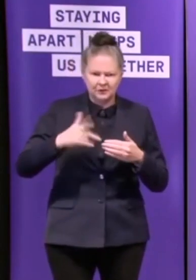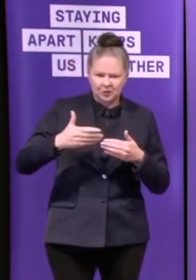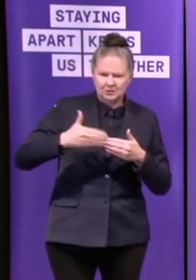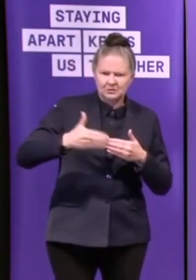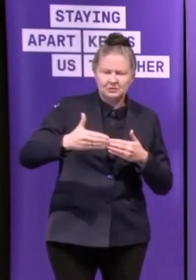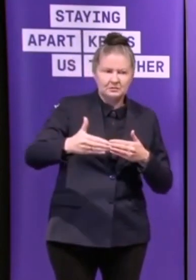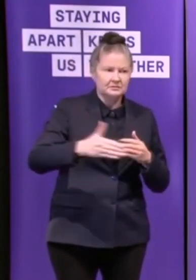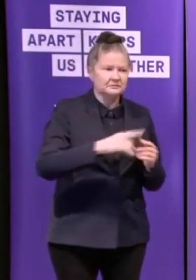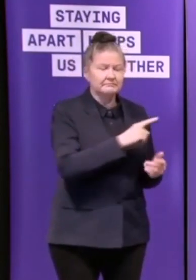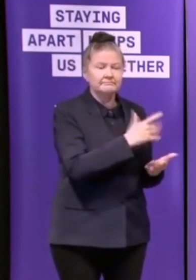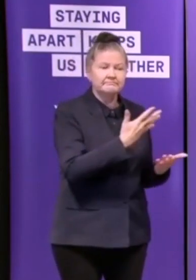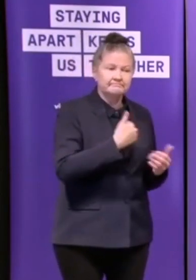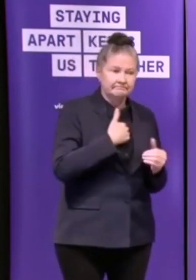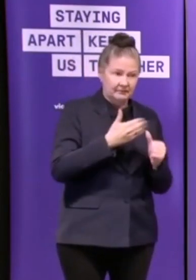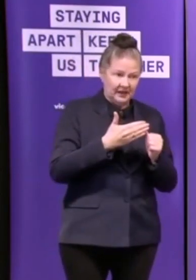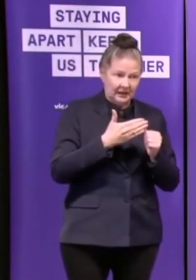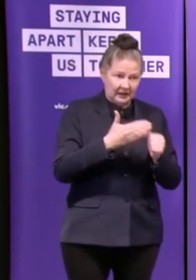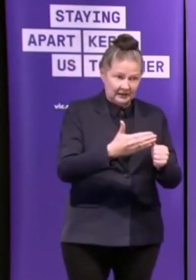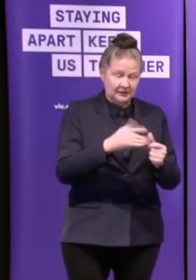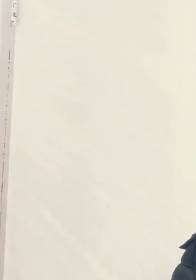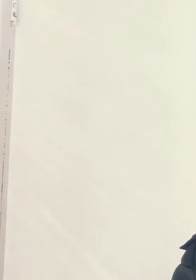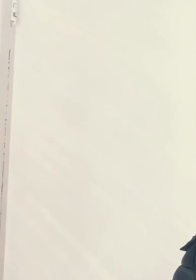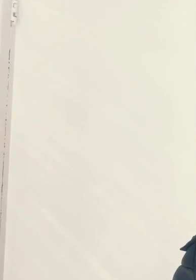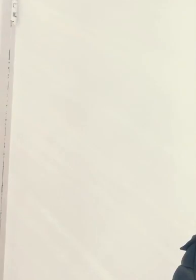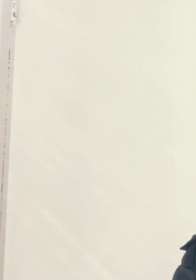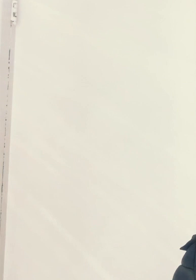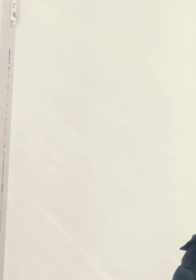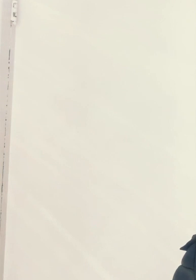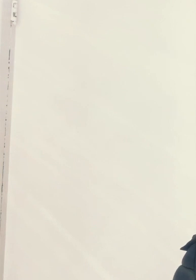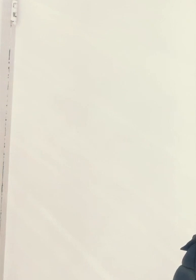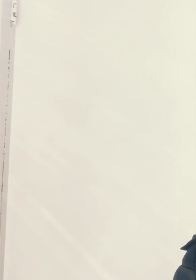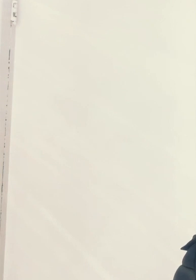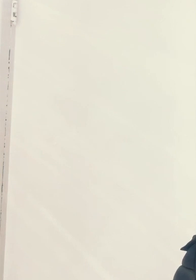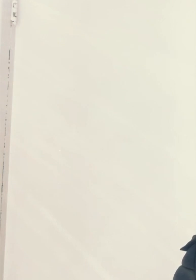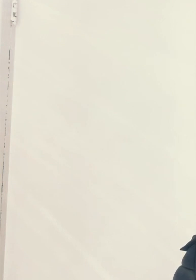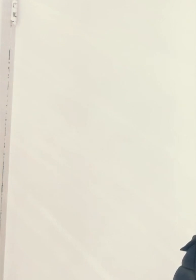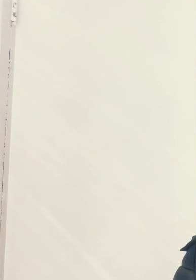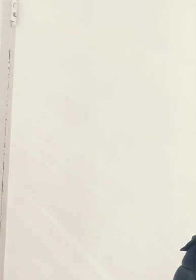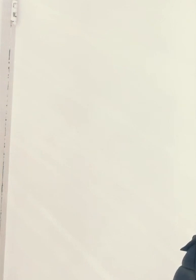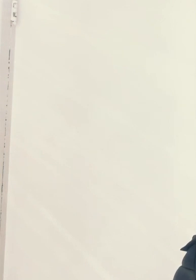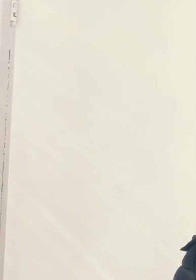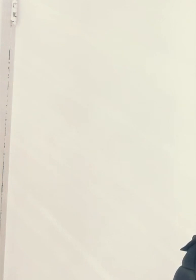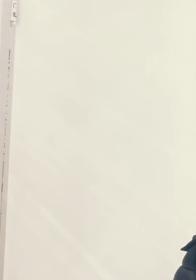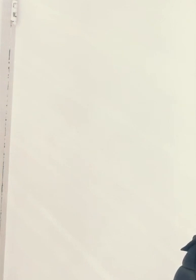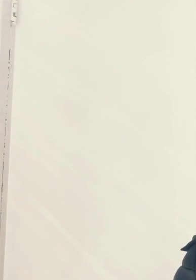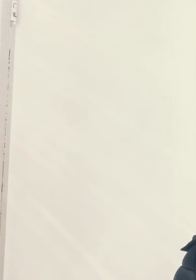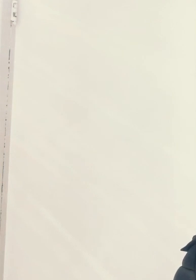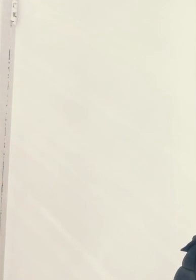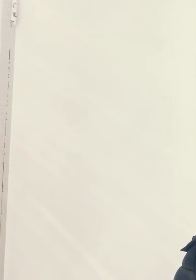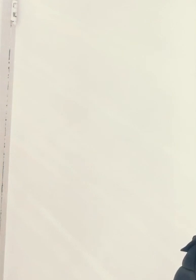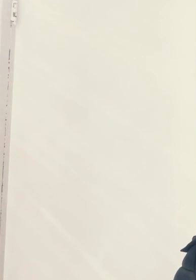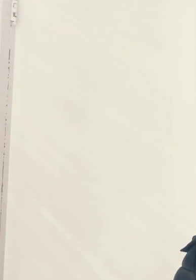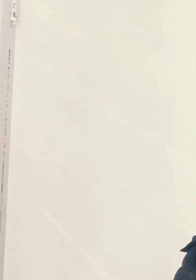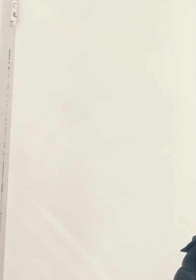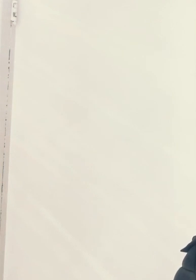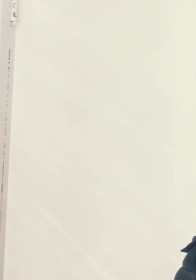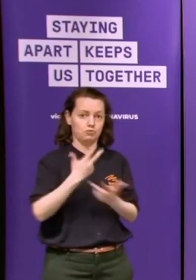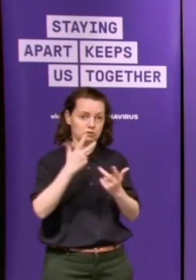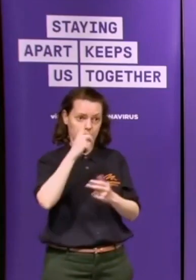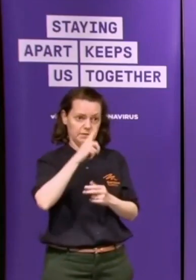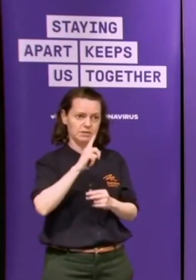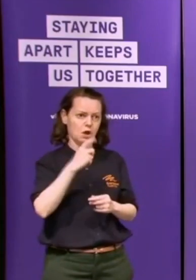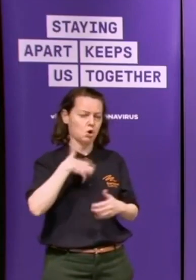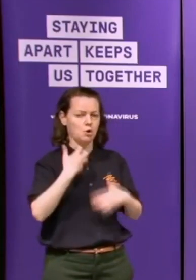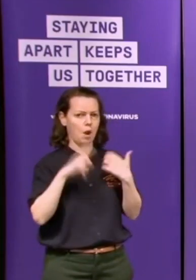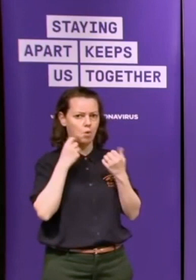I think the answer to your question, two questions, is yes and yes. Jared Toadfish Rebecky said you're a good extra, but you barrel the camera too much.